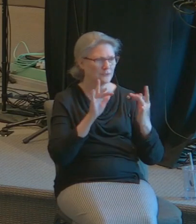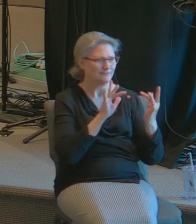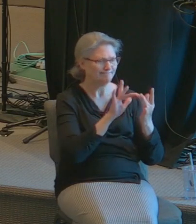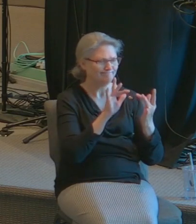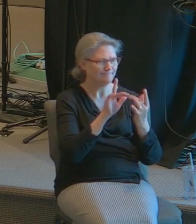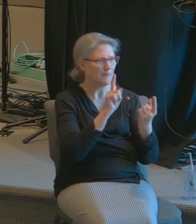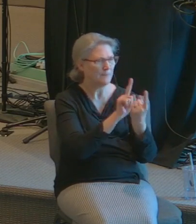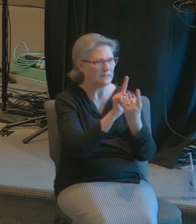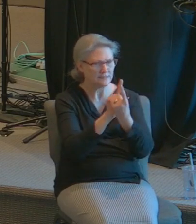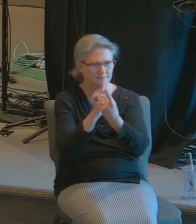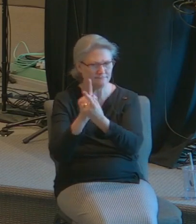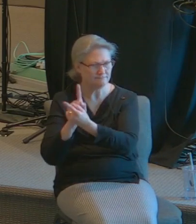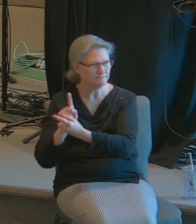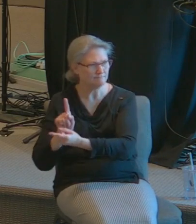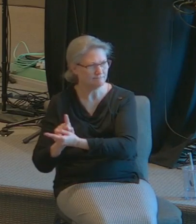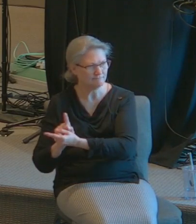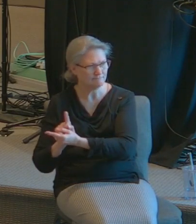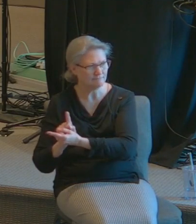with